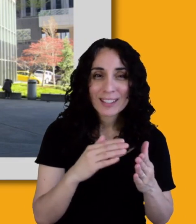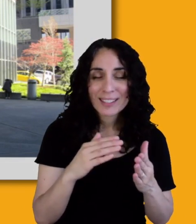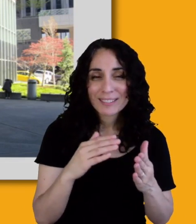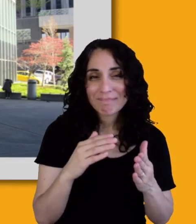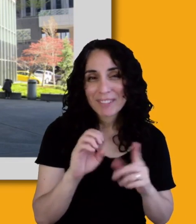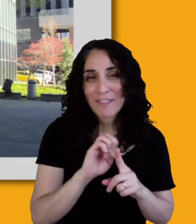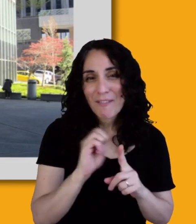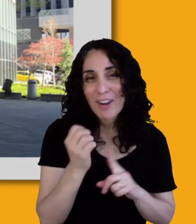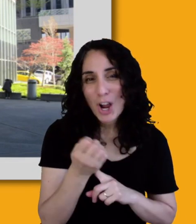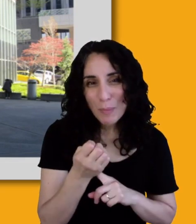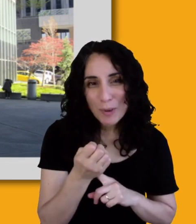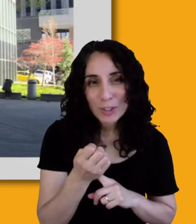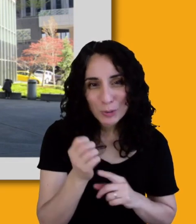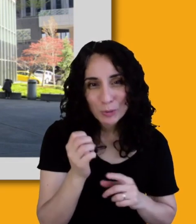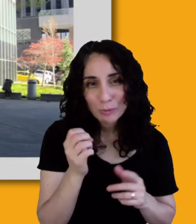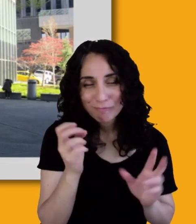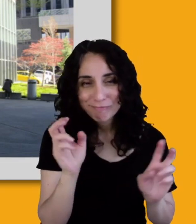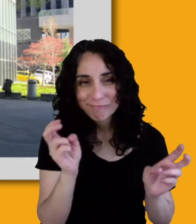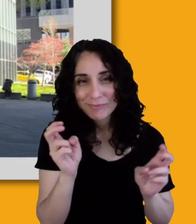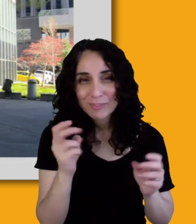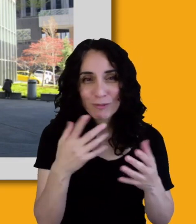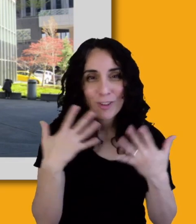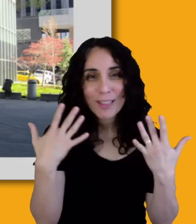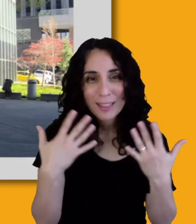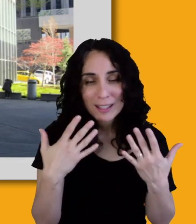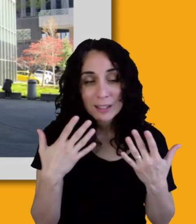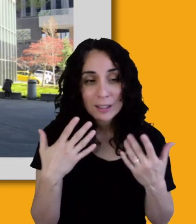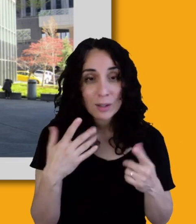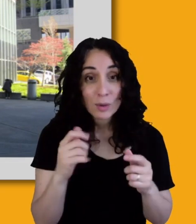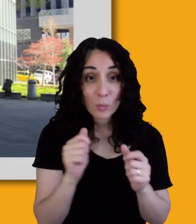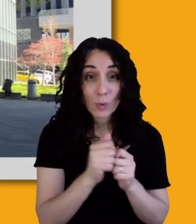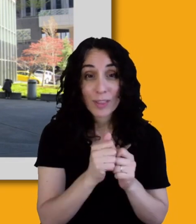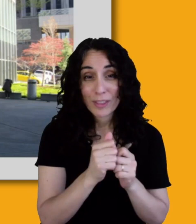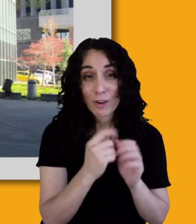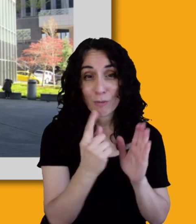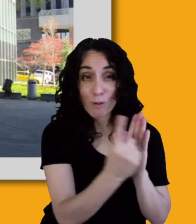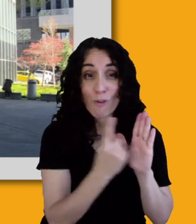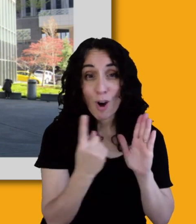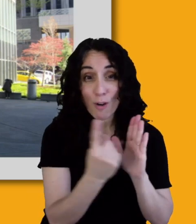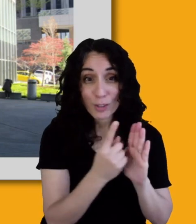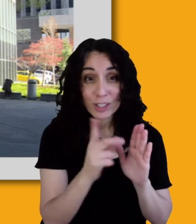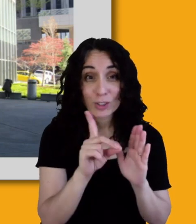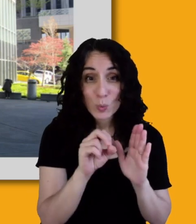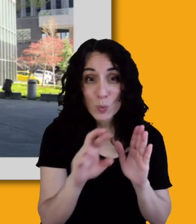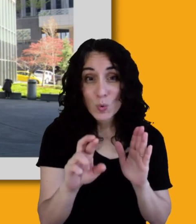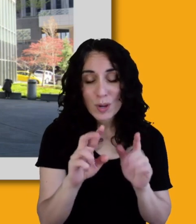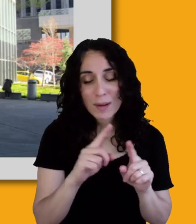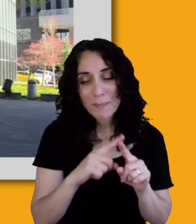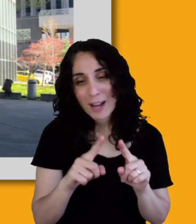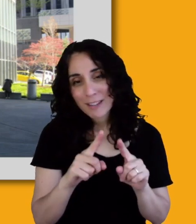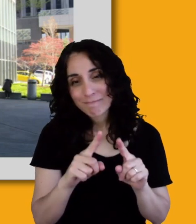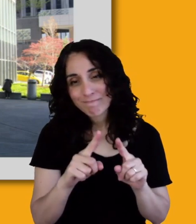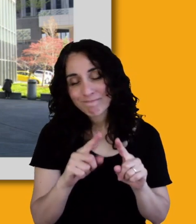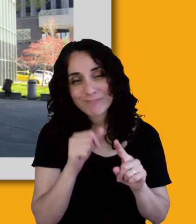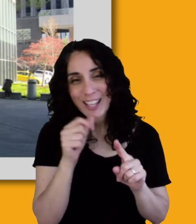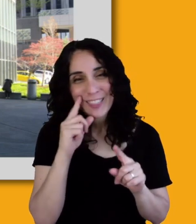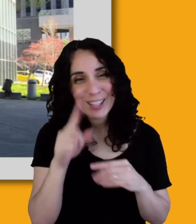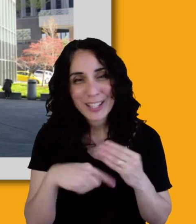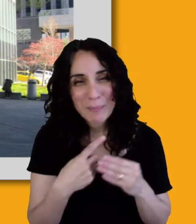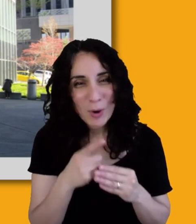That's why people use those revolving doors, but it wasn't really, the point is it wasn't thinking about who's actually needs to come in and out of